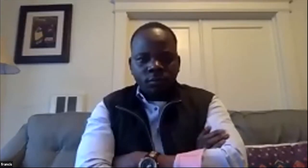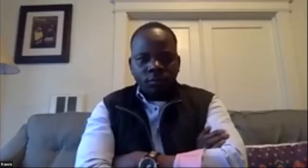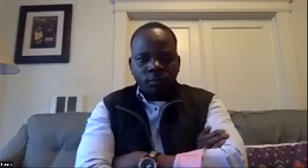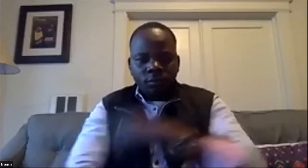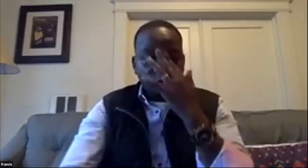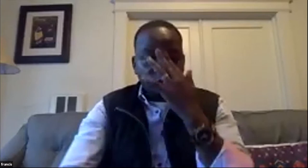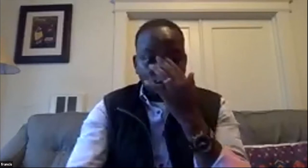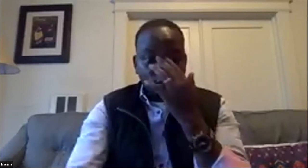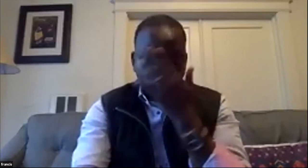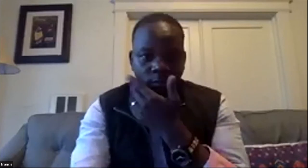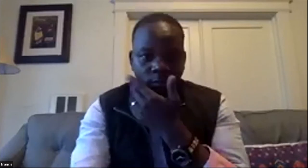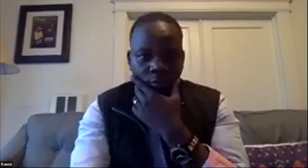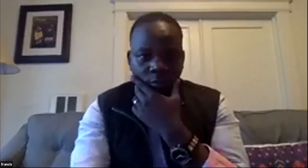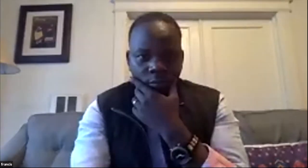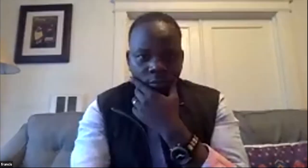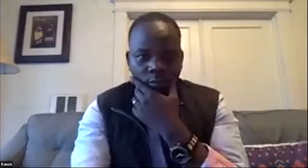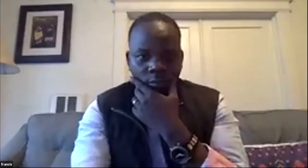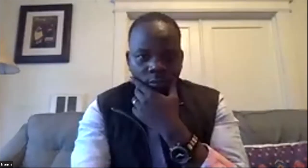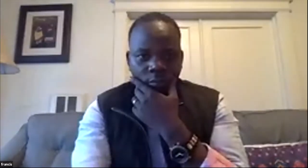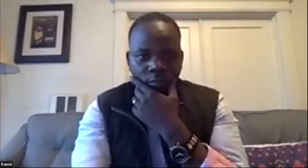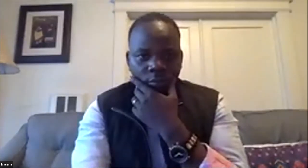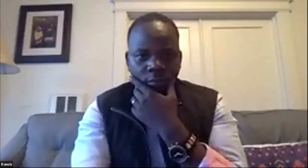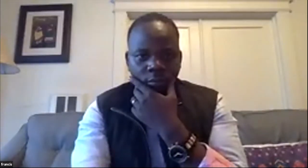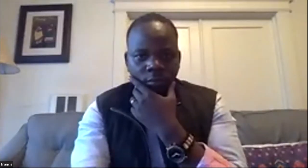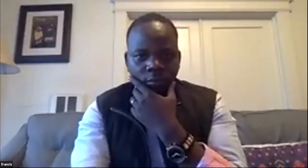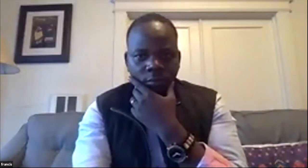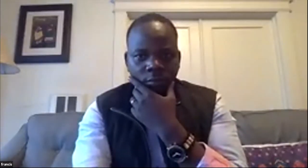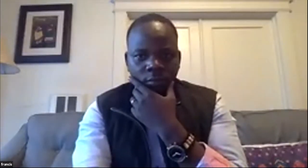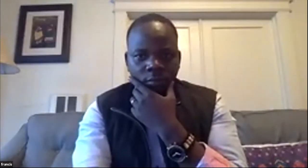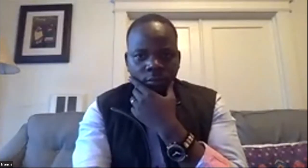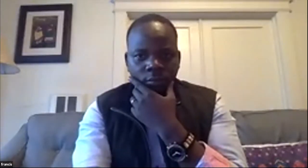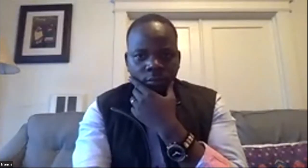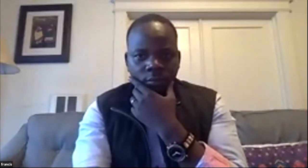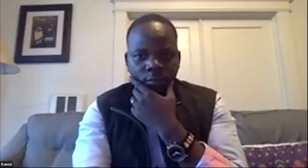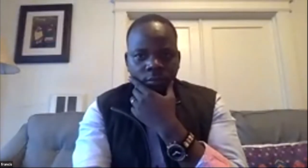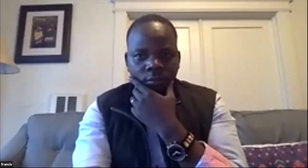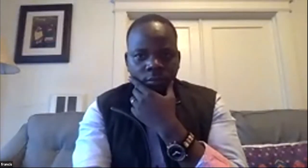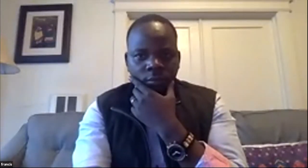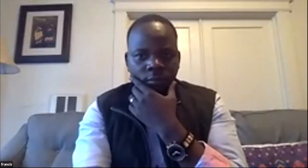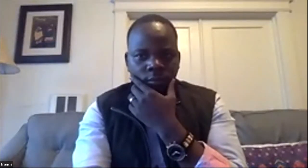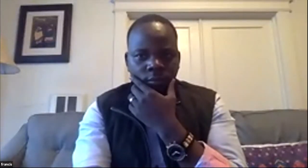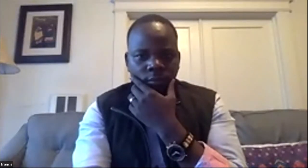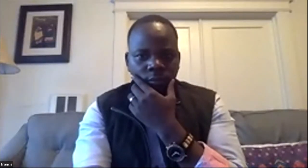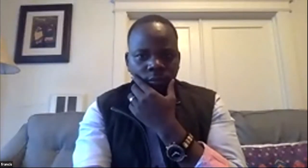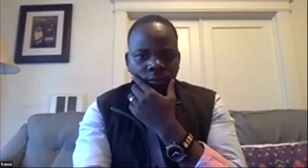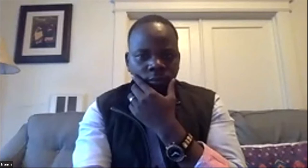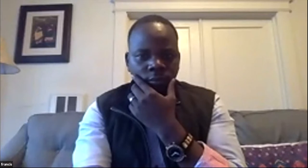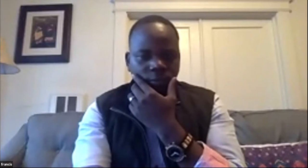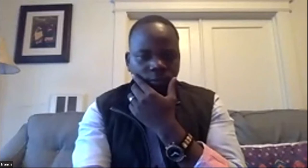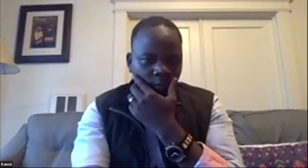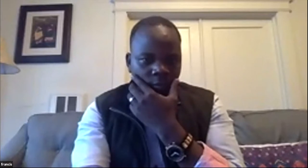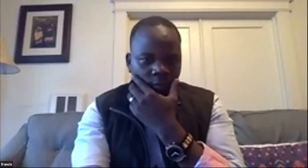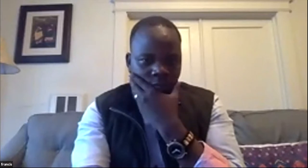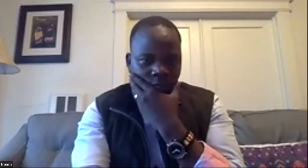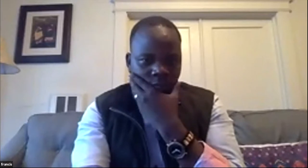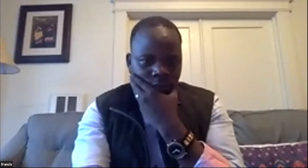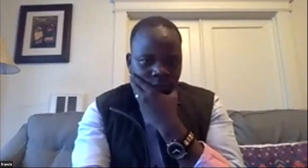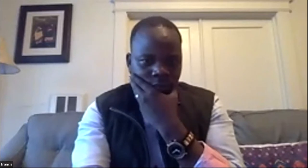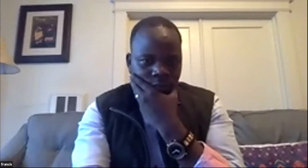i need to to get off the call within about 10 minutes oh thank you christy for showing the book that makes it